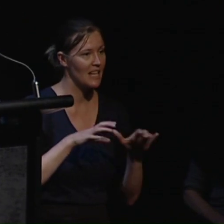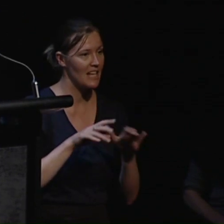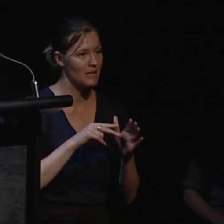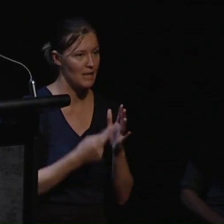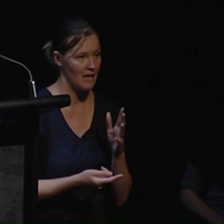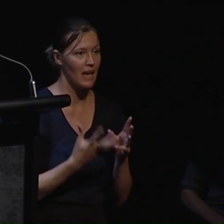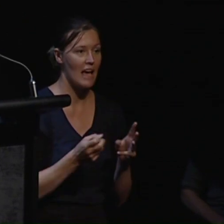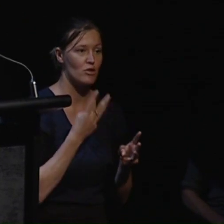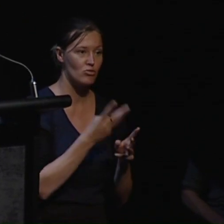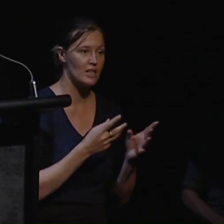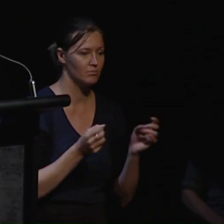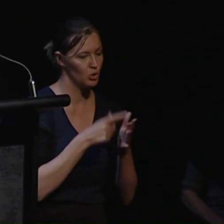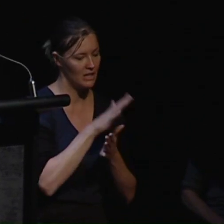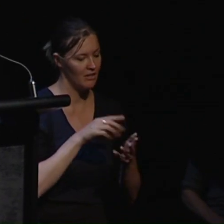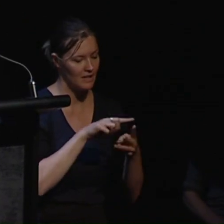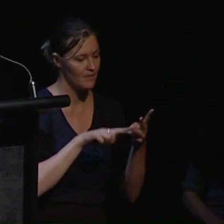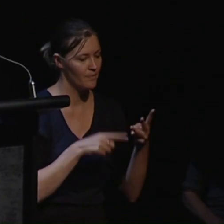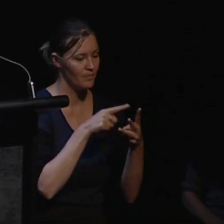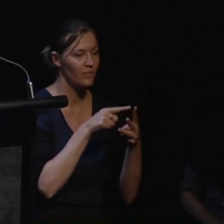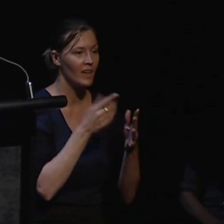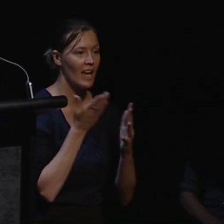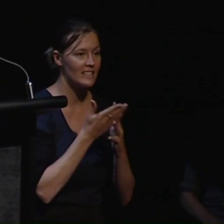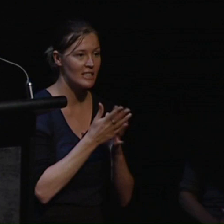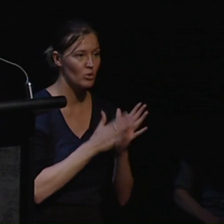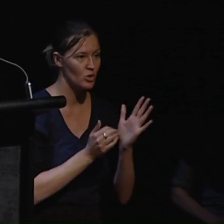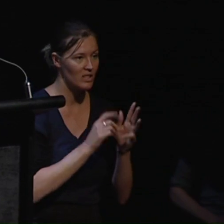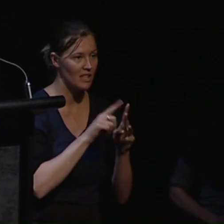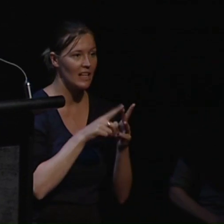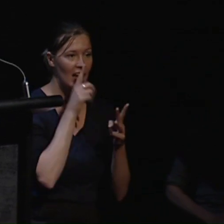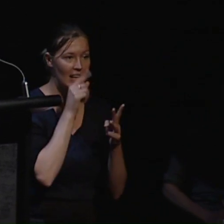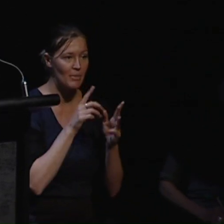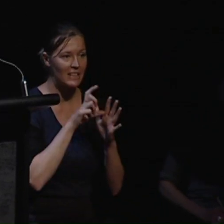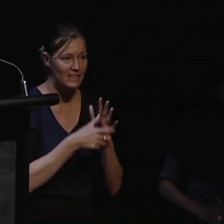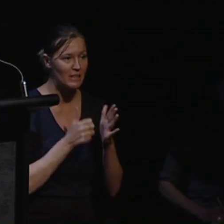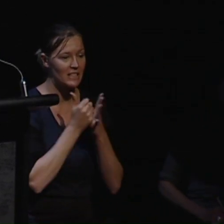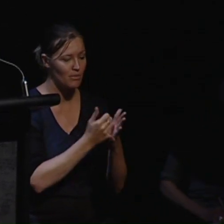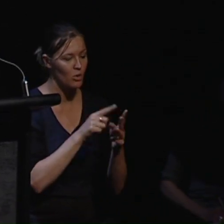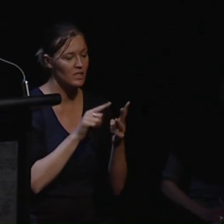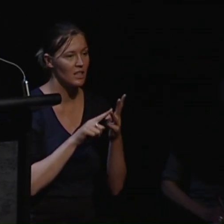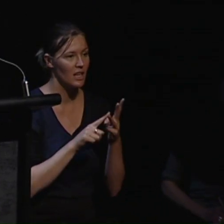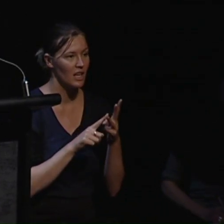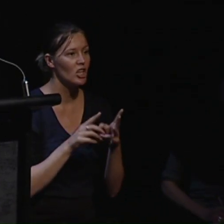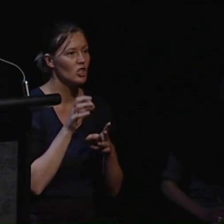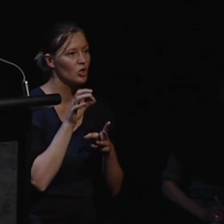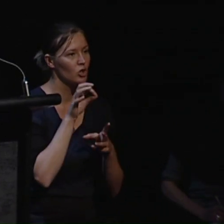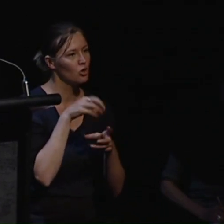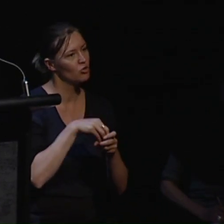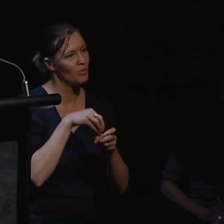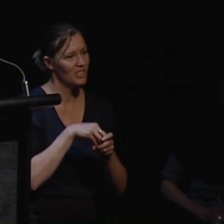areas are prioritised. Accessible New Zealand enabling disability support contributing as citizens.